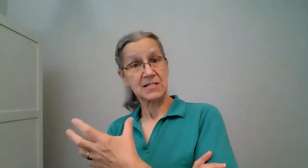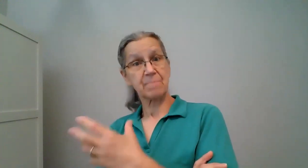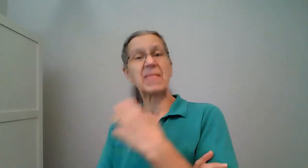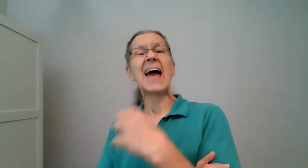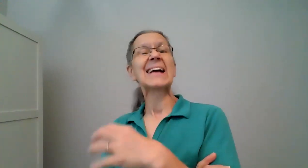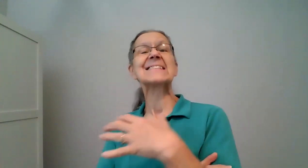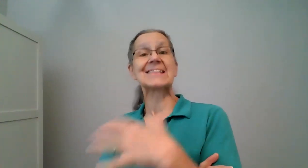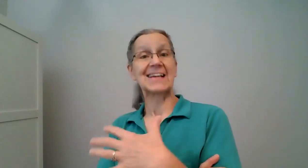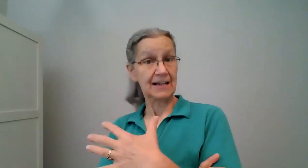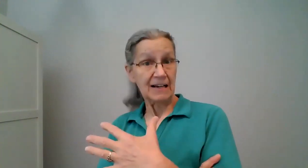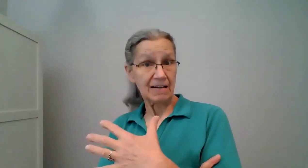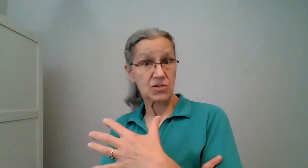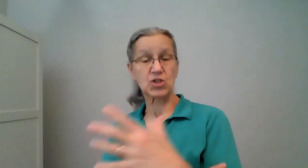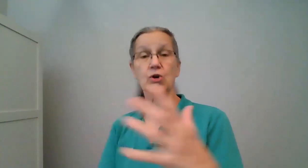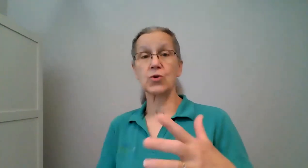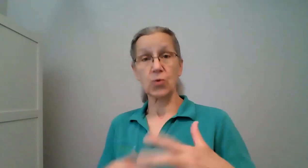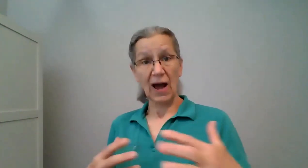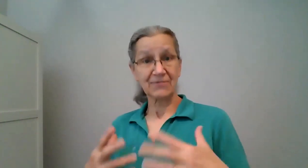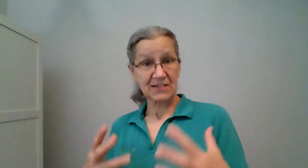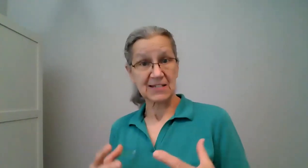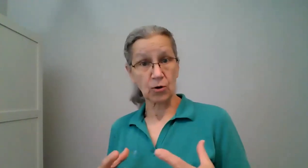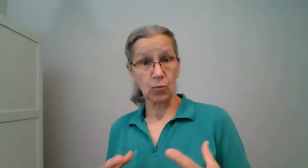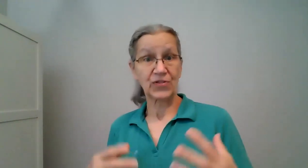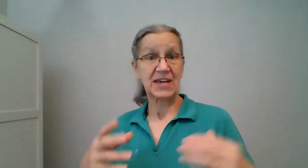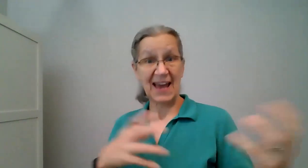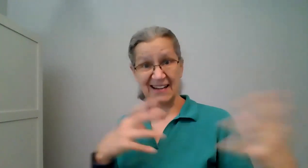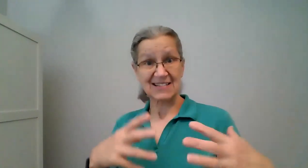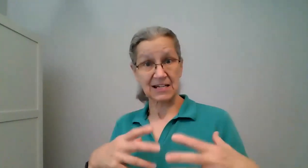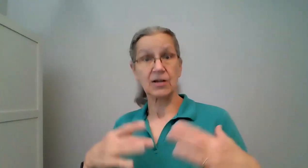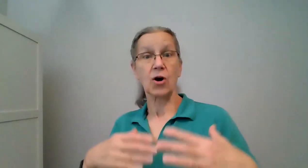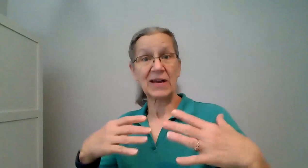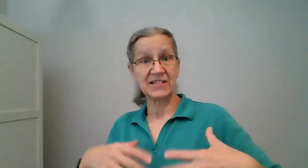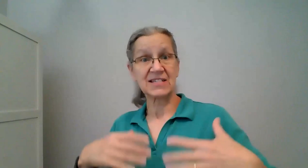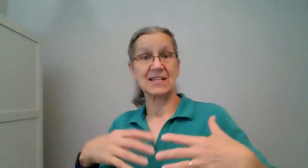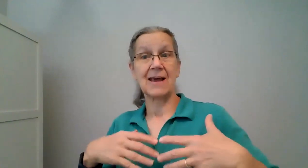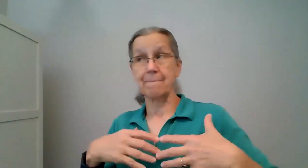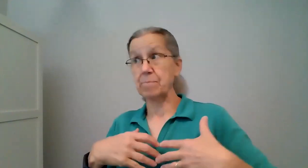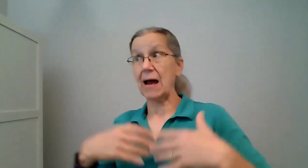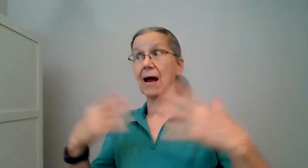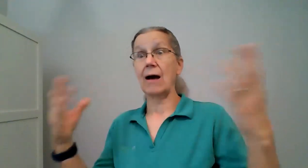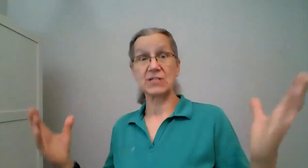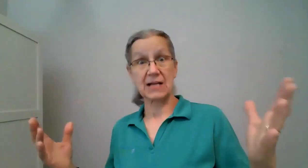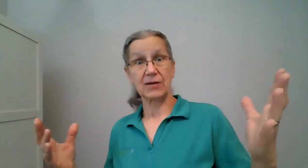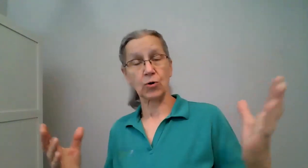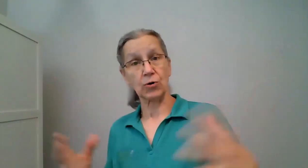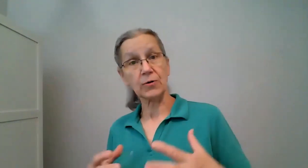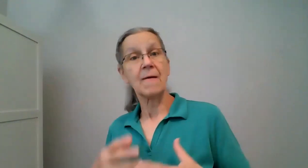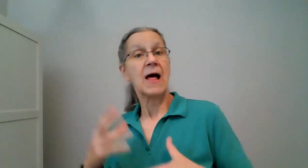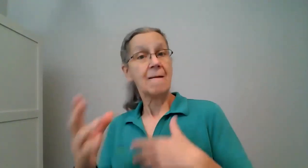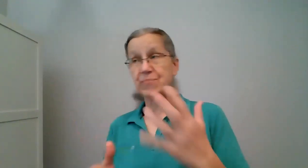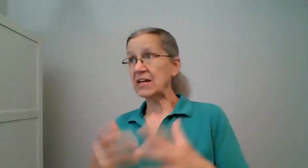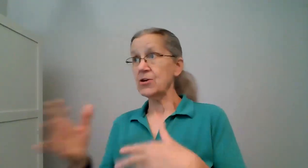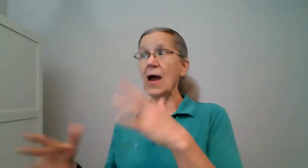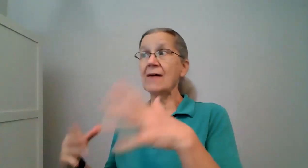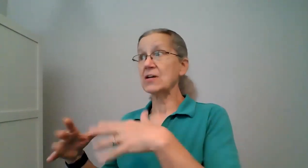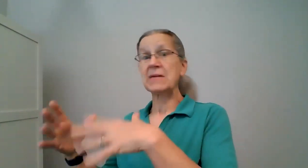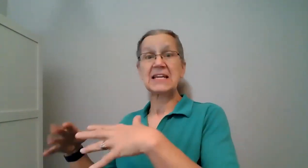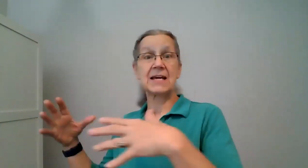exiting so you have to deal with the exiting going into the outside world then you have an immediate